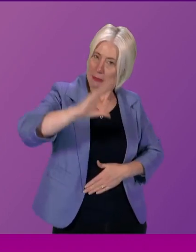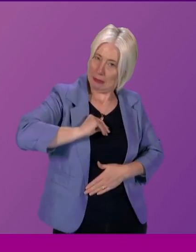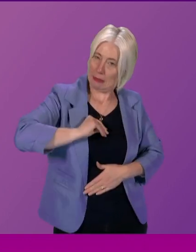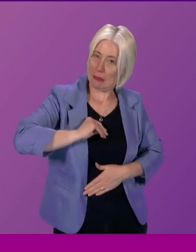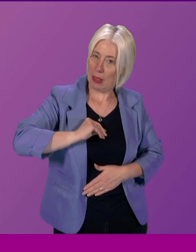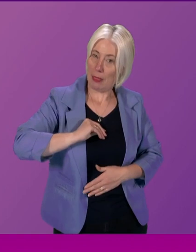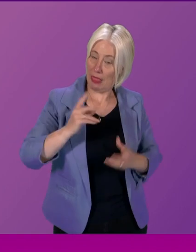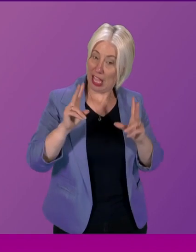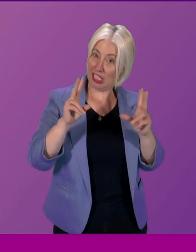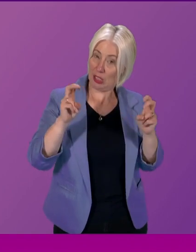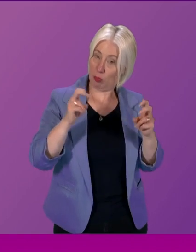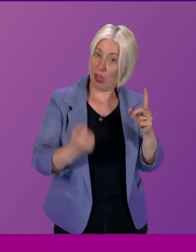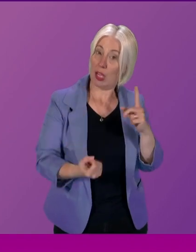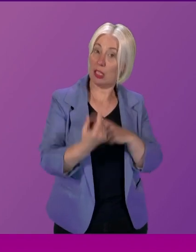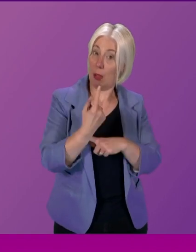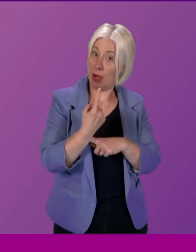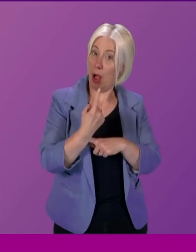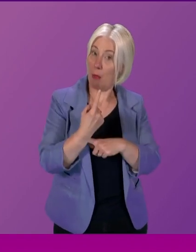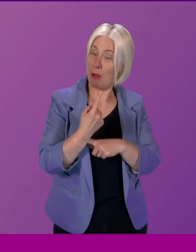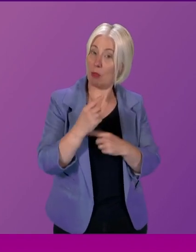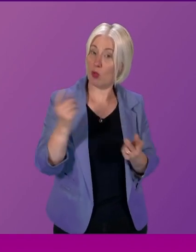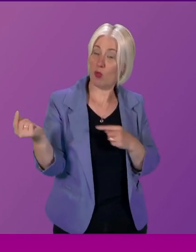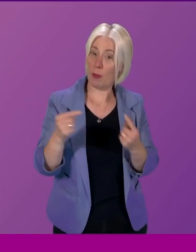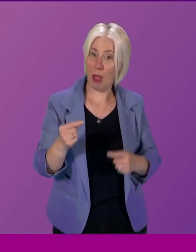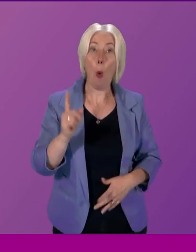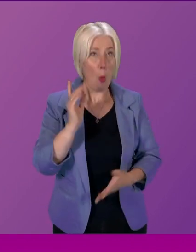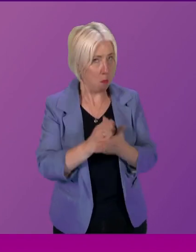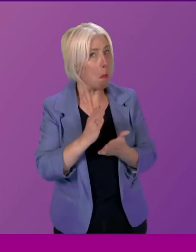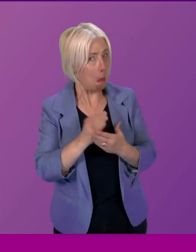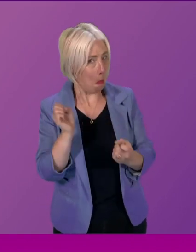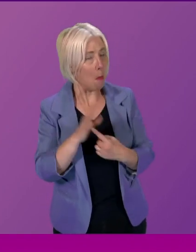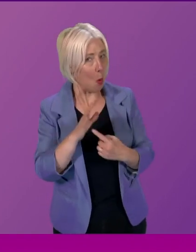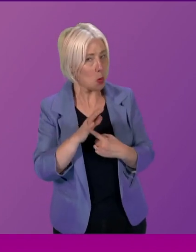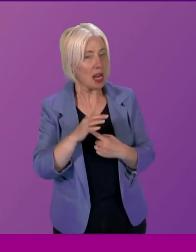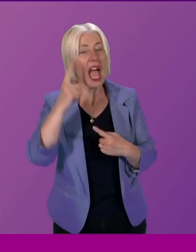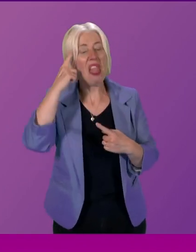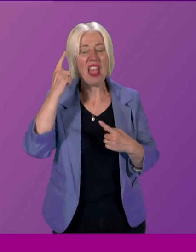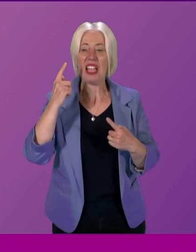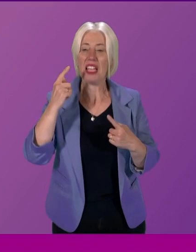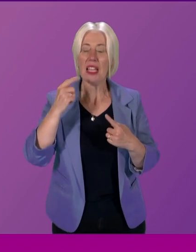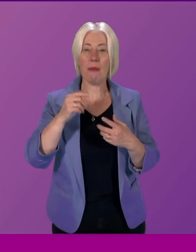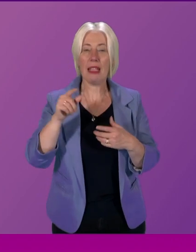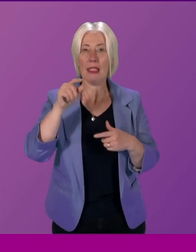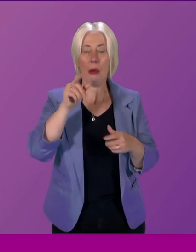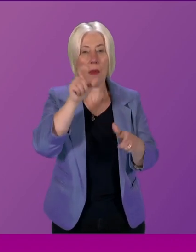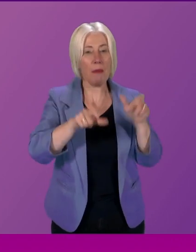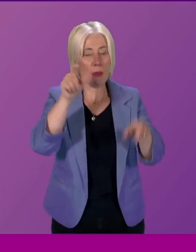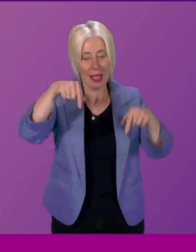parliament that a subject is coming up I think is really really important and I will I think it will help people across Scotland